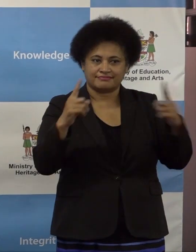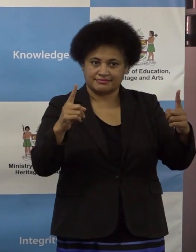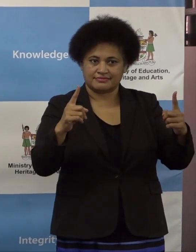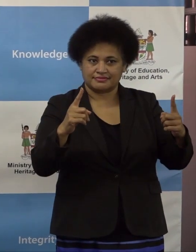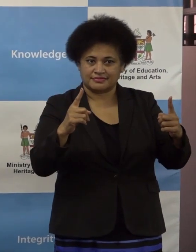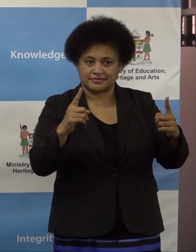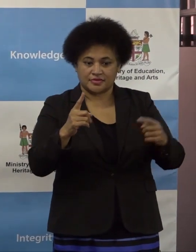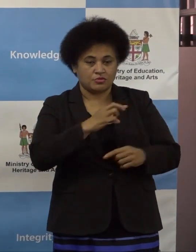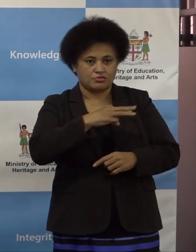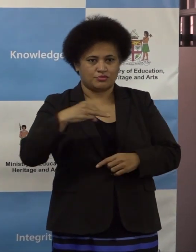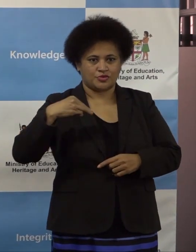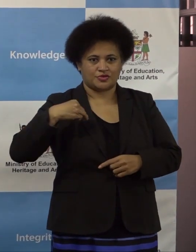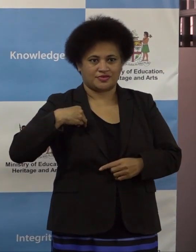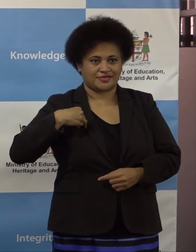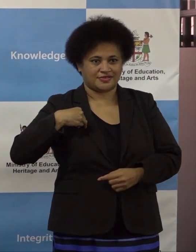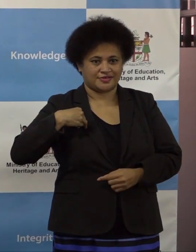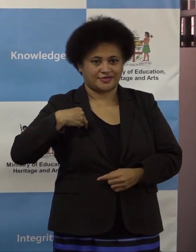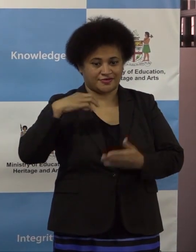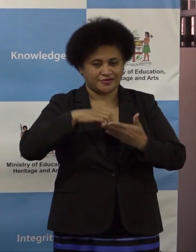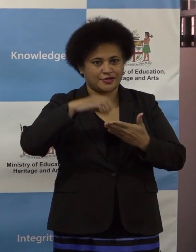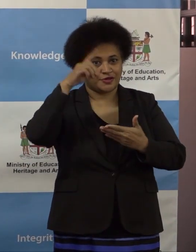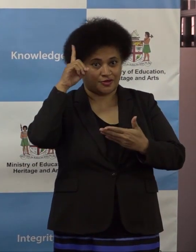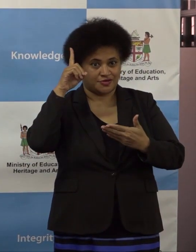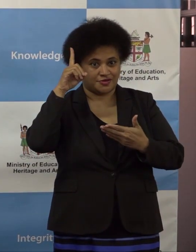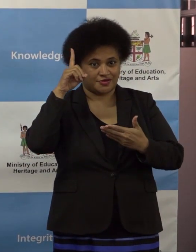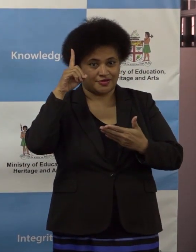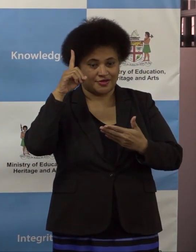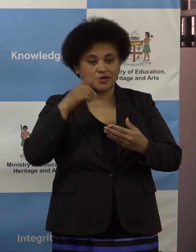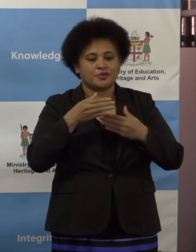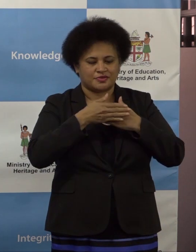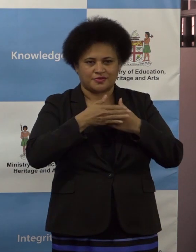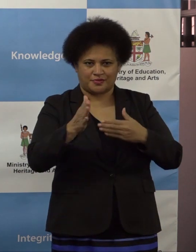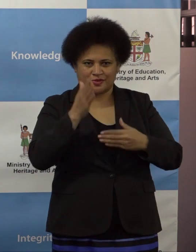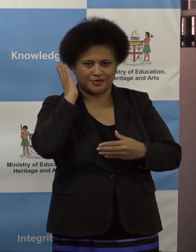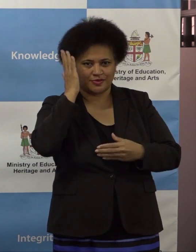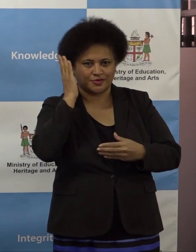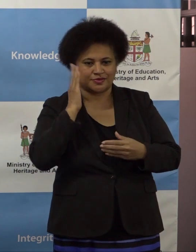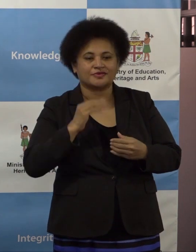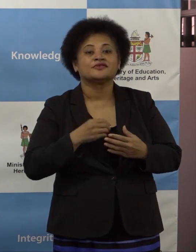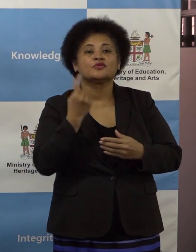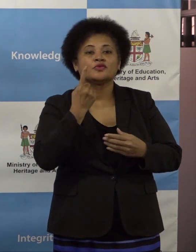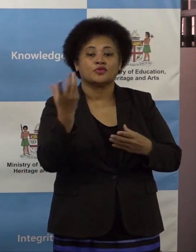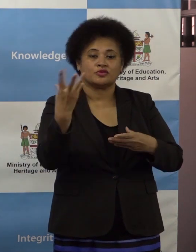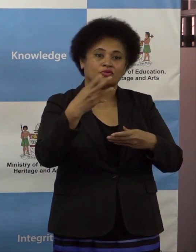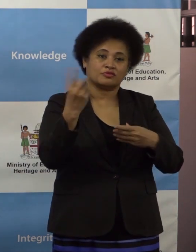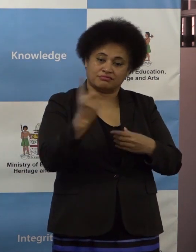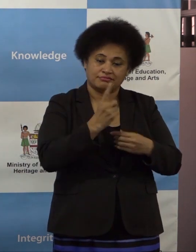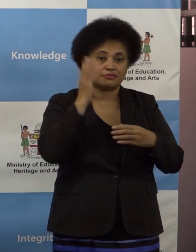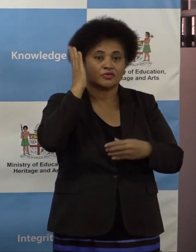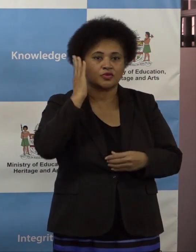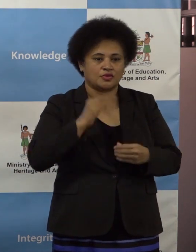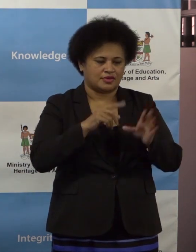Education, Heritage and Arts will reopen schools for years 12 and 13 on 1st November